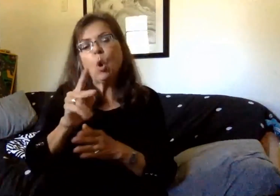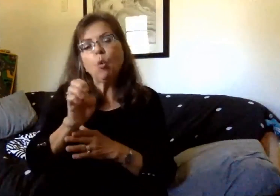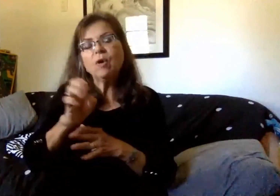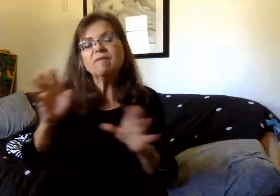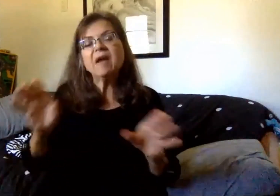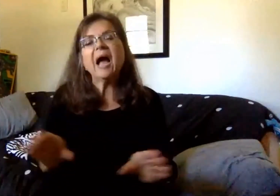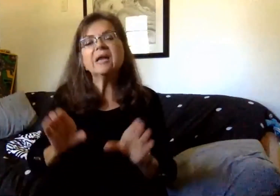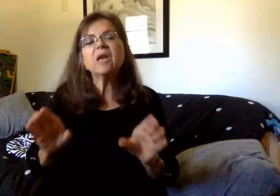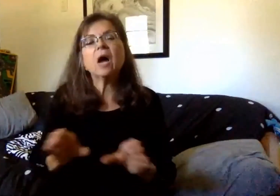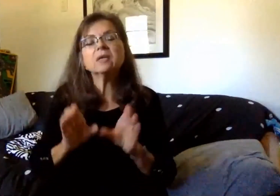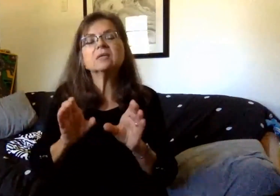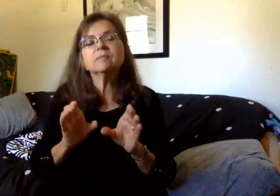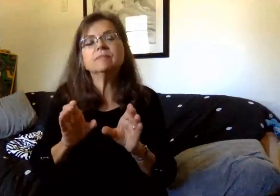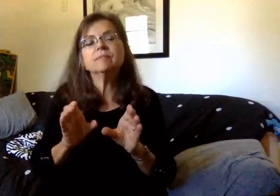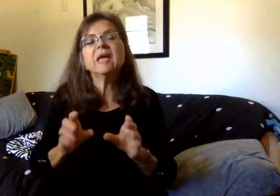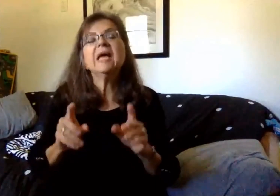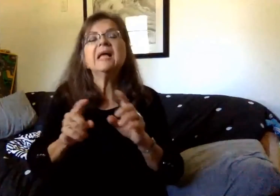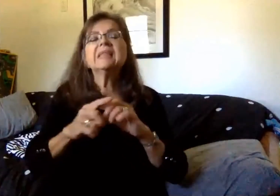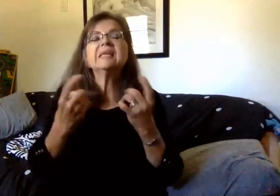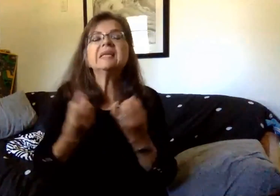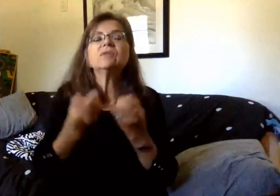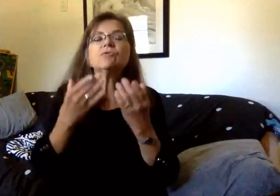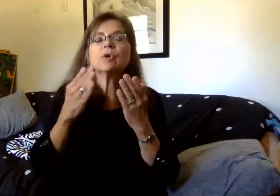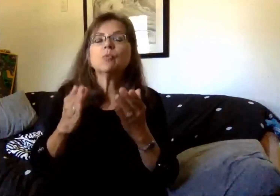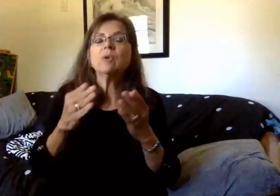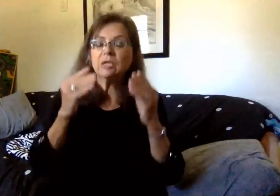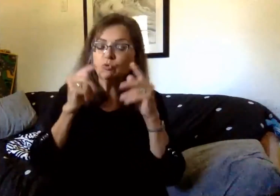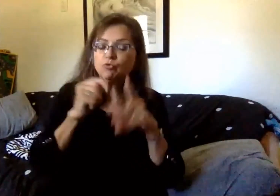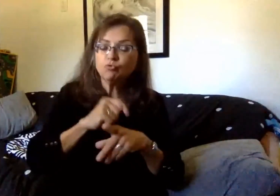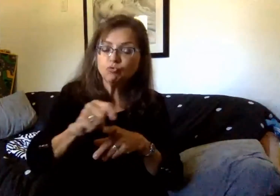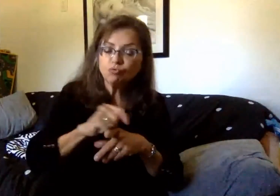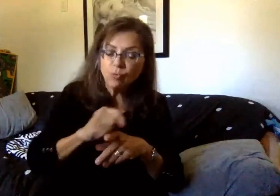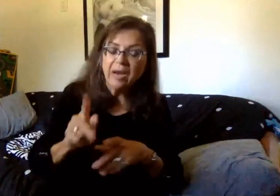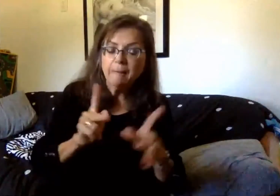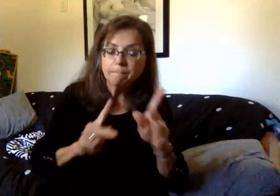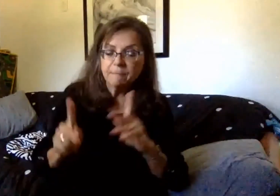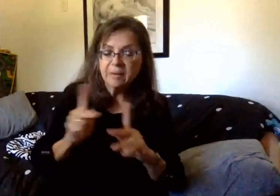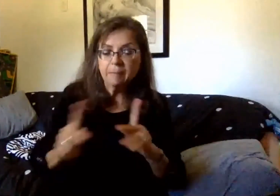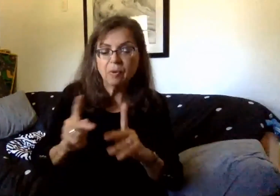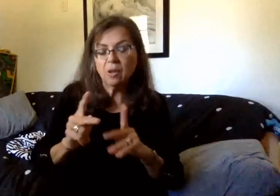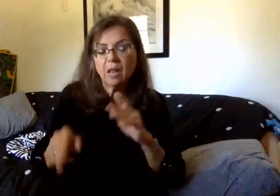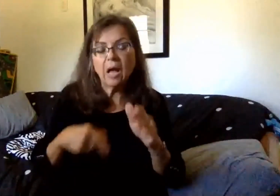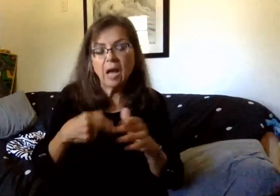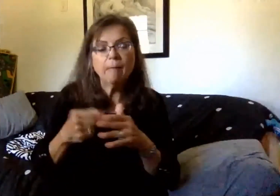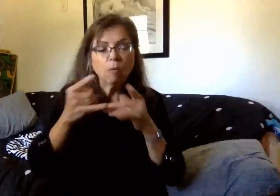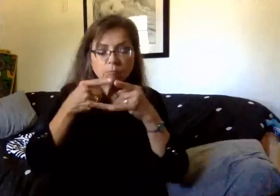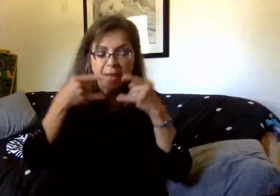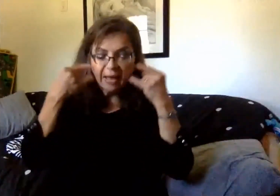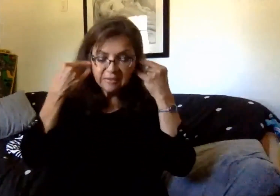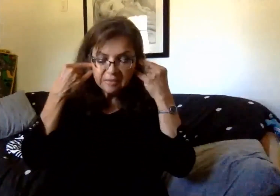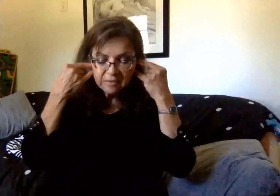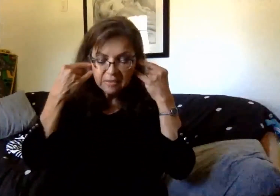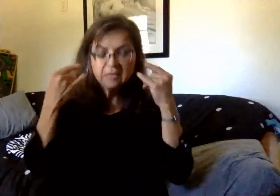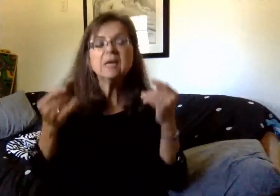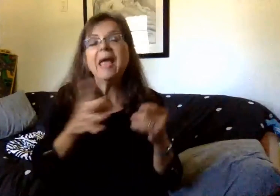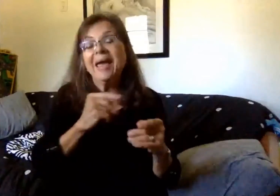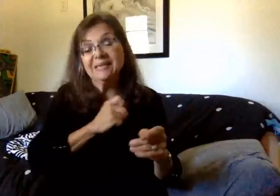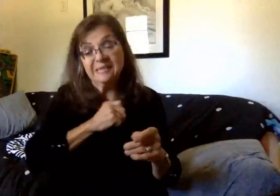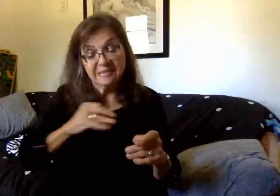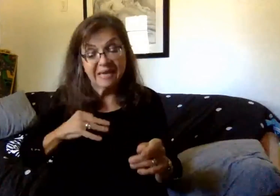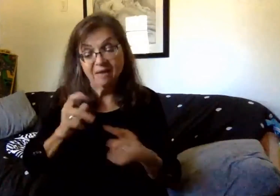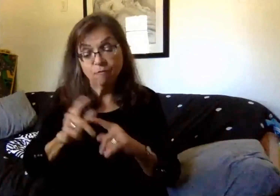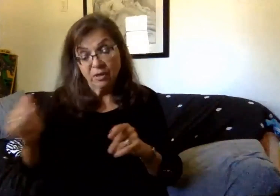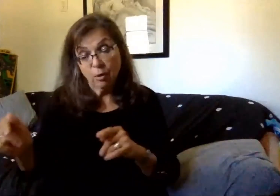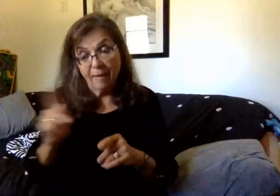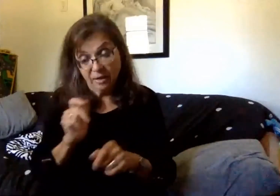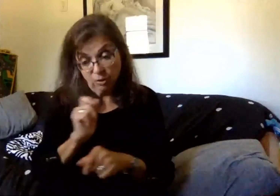district intends to offer trainings about mask expectations and reinforcement when staff report back to work and in the initial days of return to